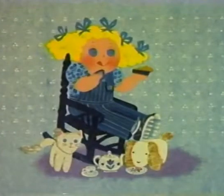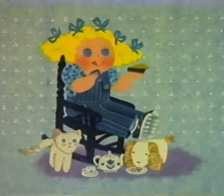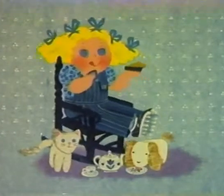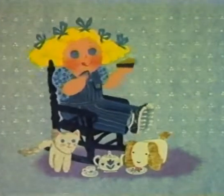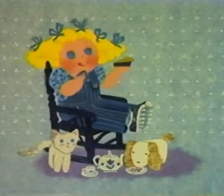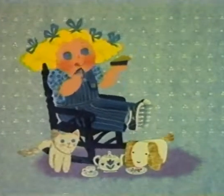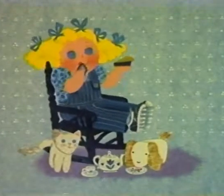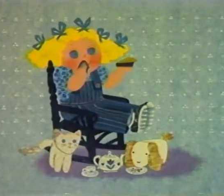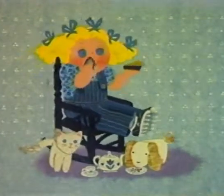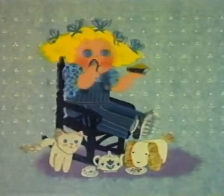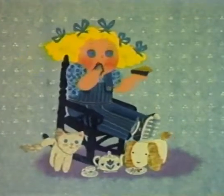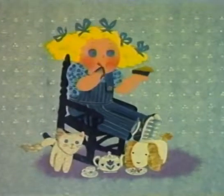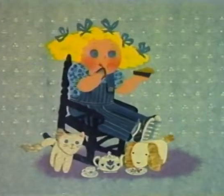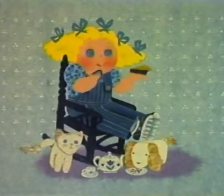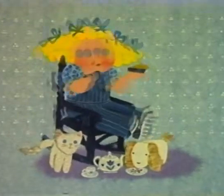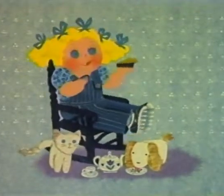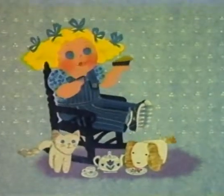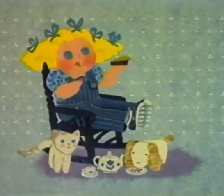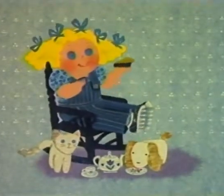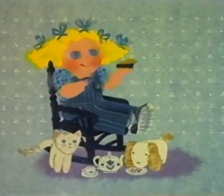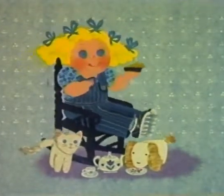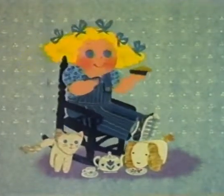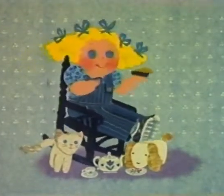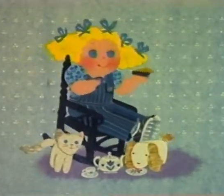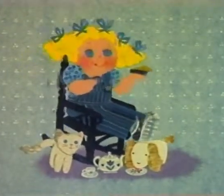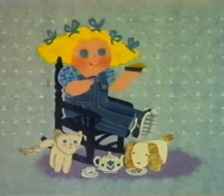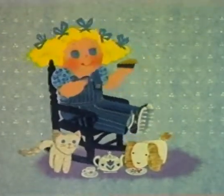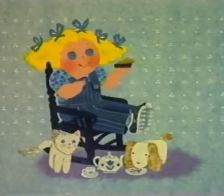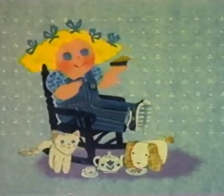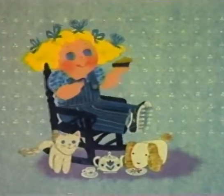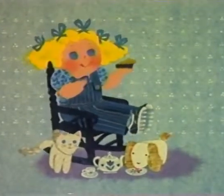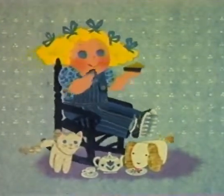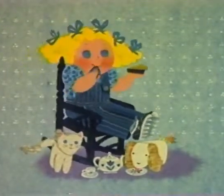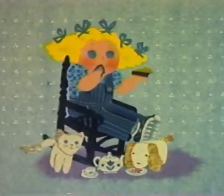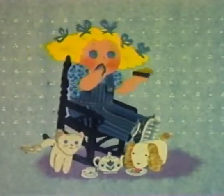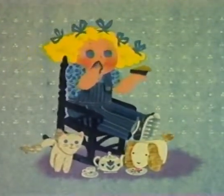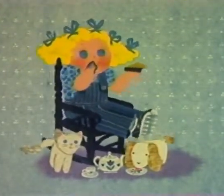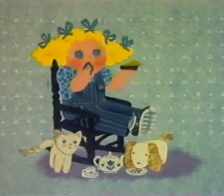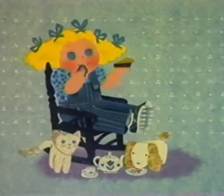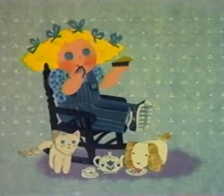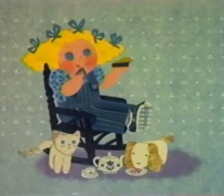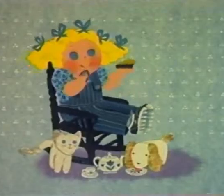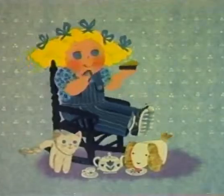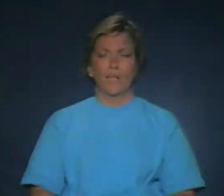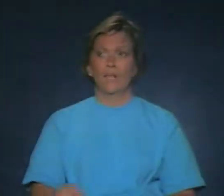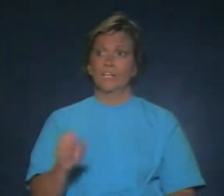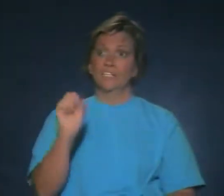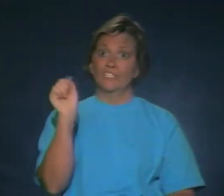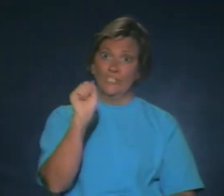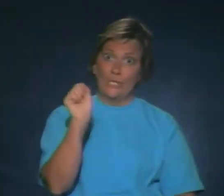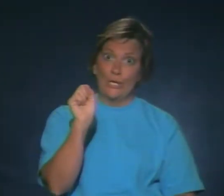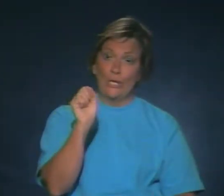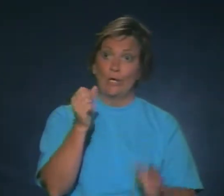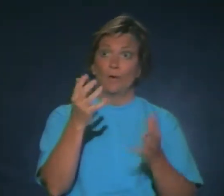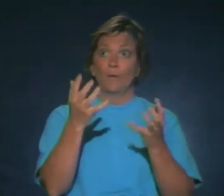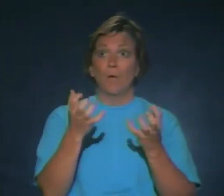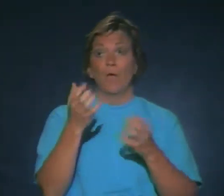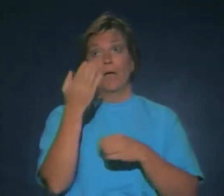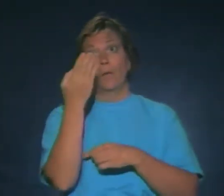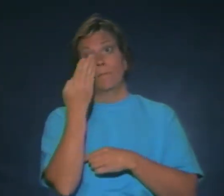likes blue. What can we do with Sue? She wants blue